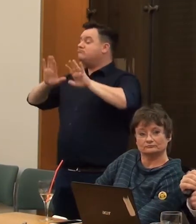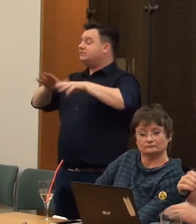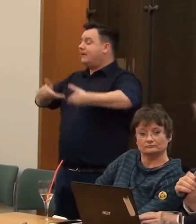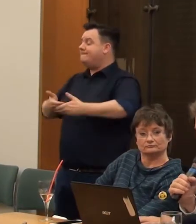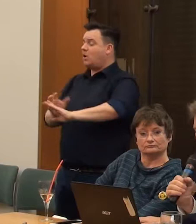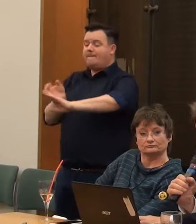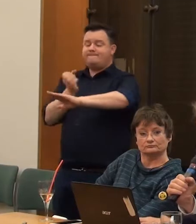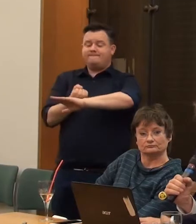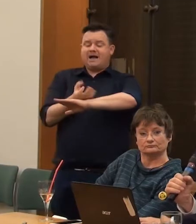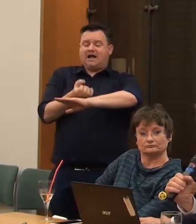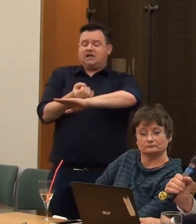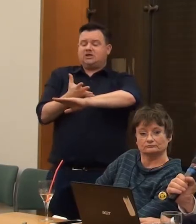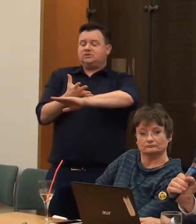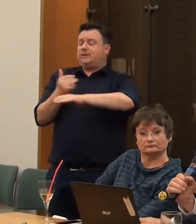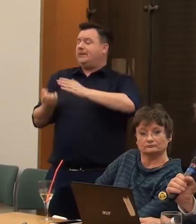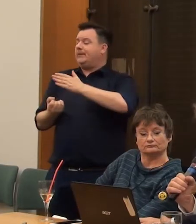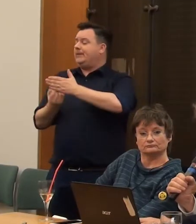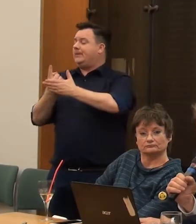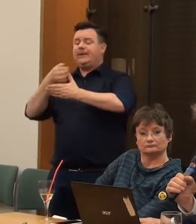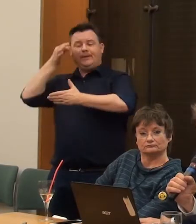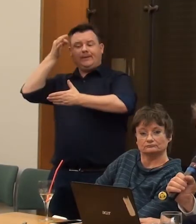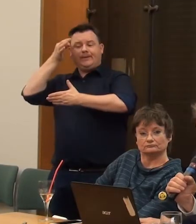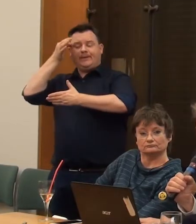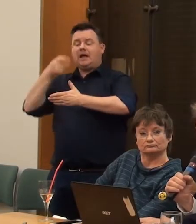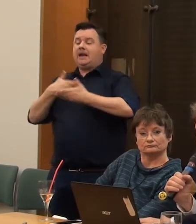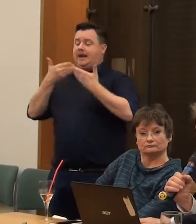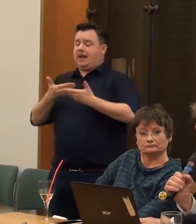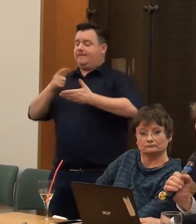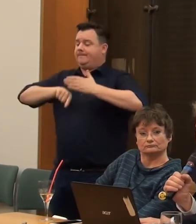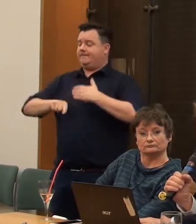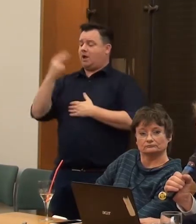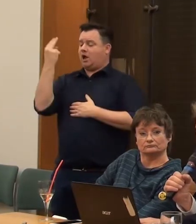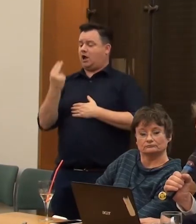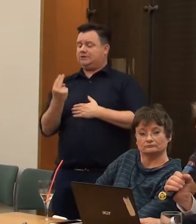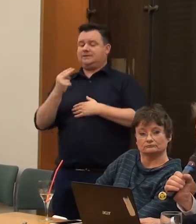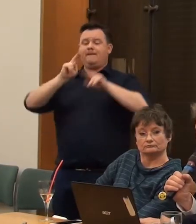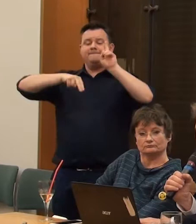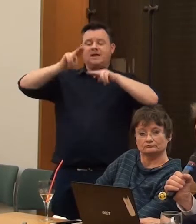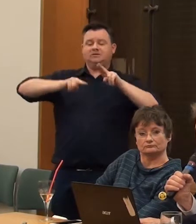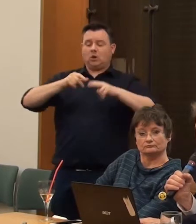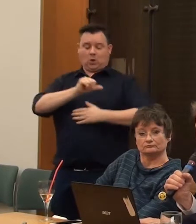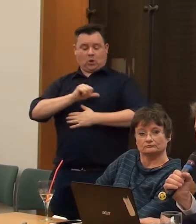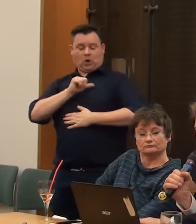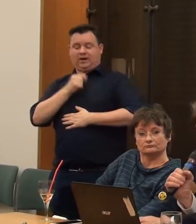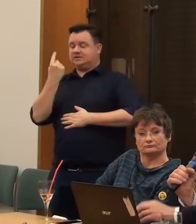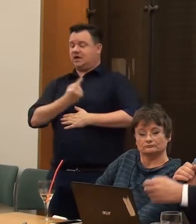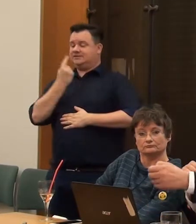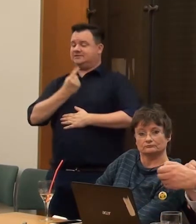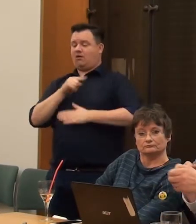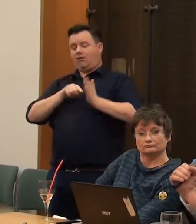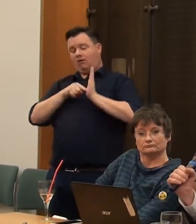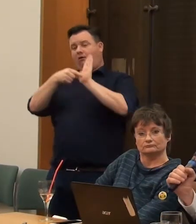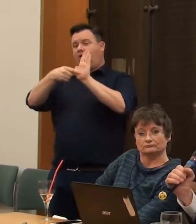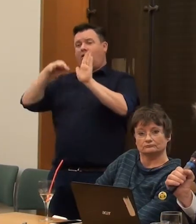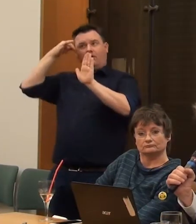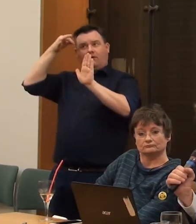someone with psychotic episodes, well-known artist, painter. But she, think, to be very honest, showing her psychotic figure,